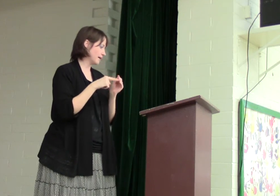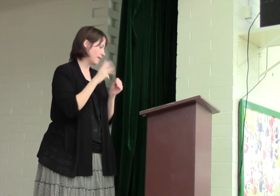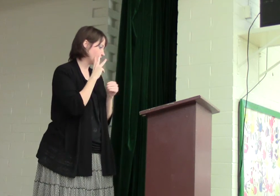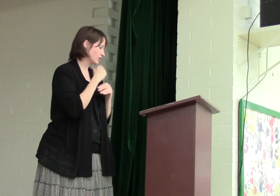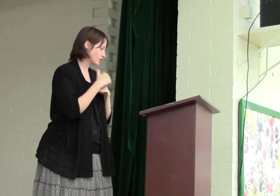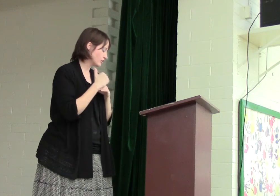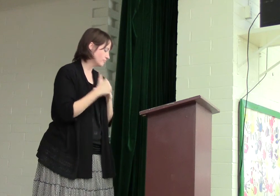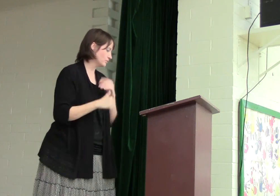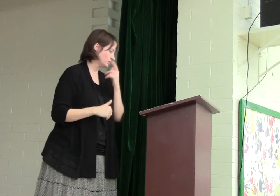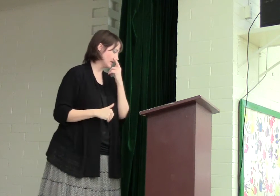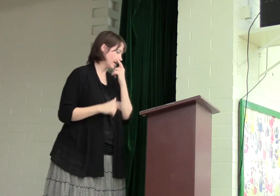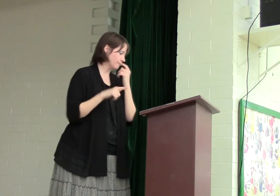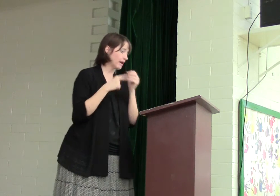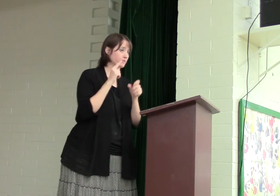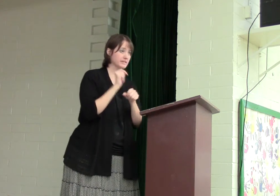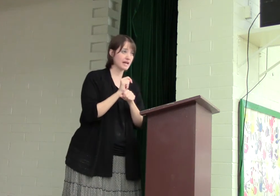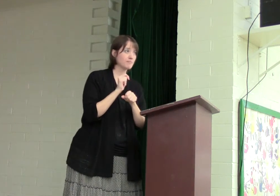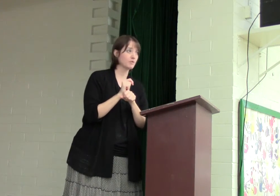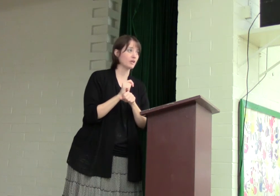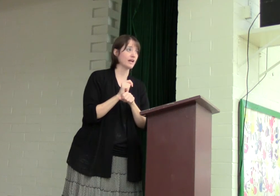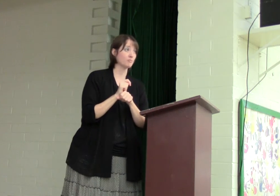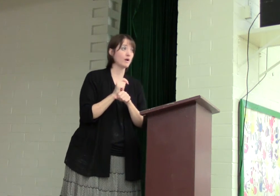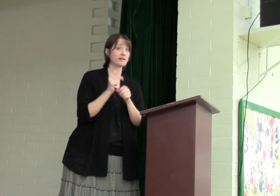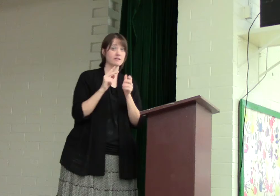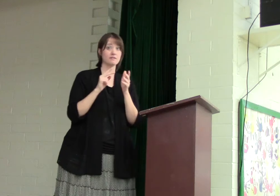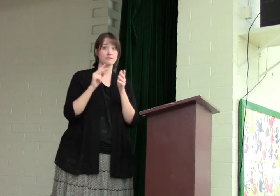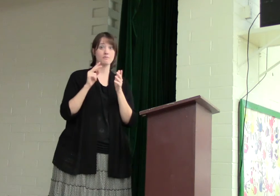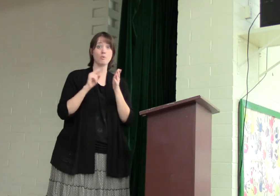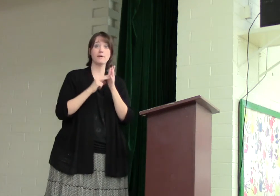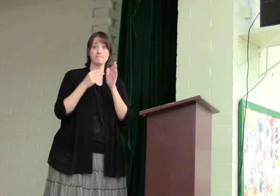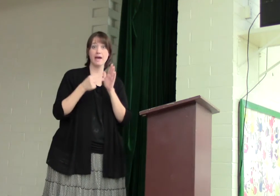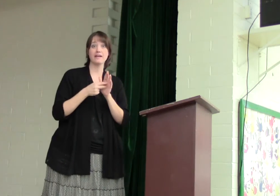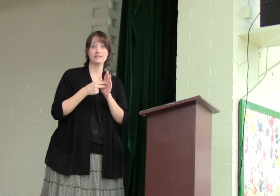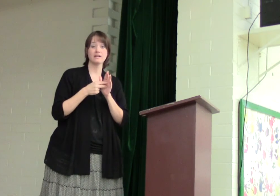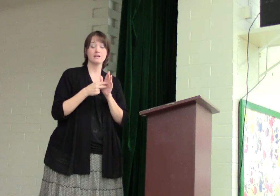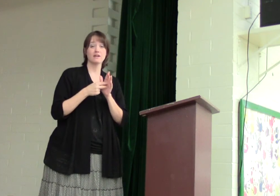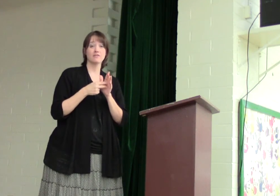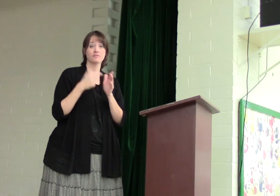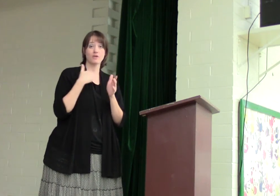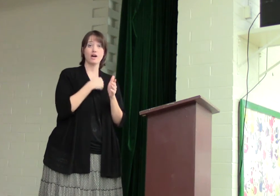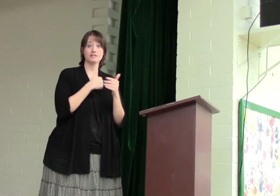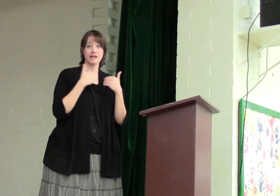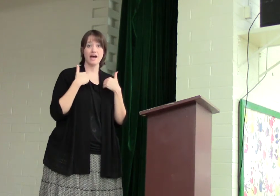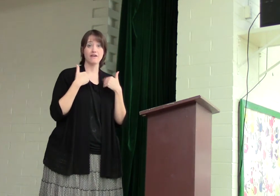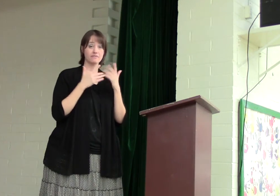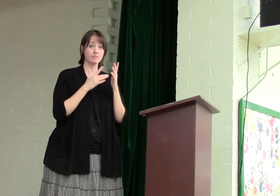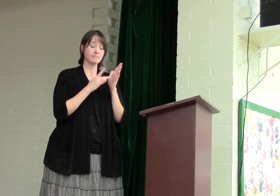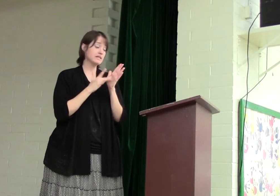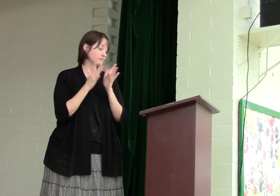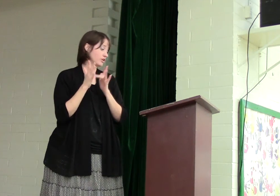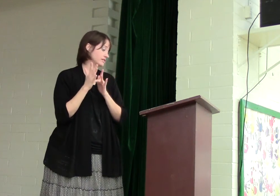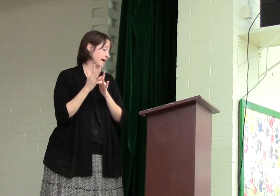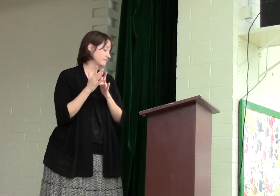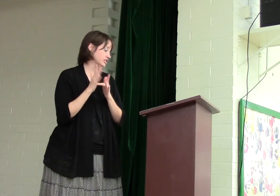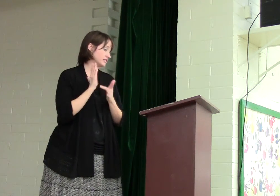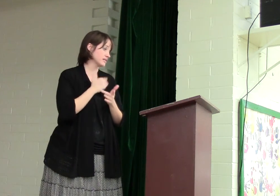about communion and about the temple and what it meant for us to have, what it means for us to have Jesus